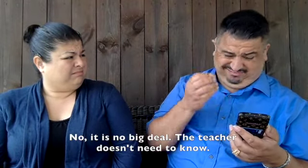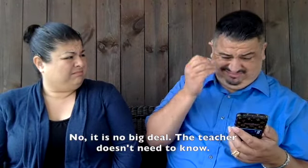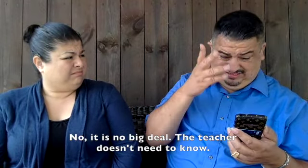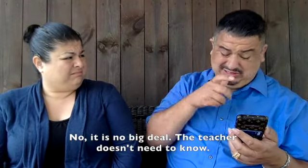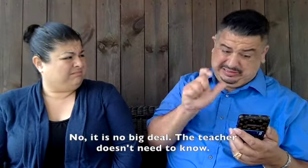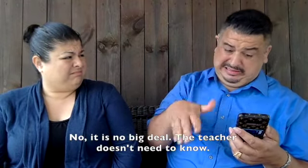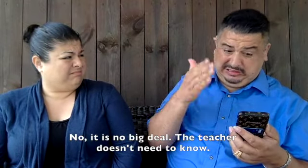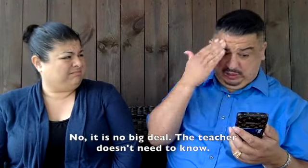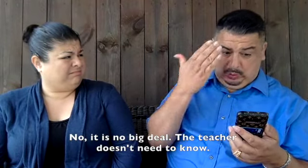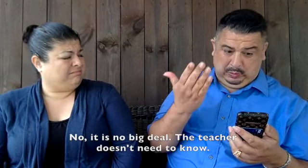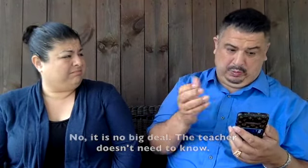the teacher doesn't need to know